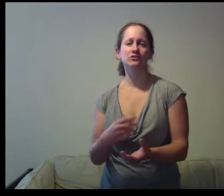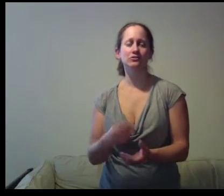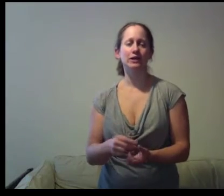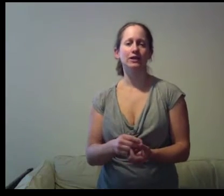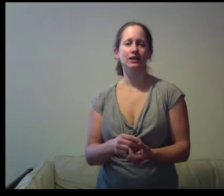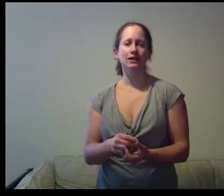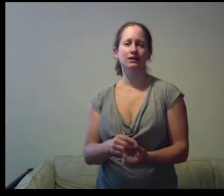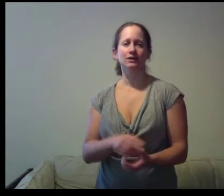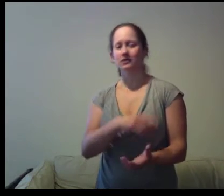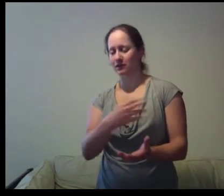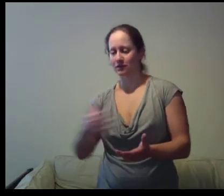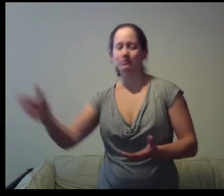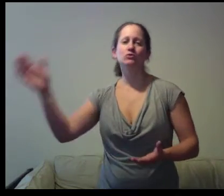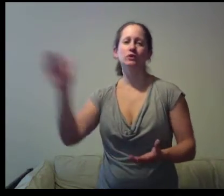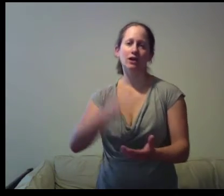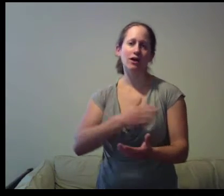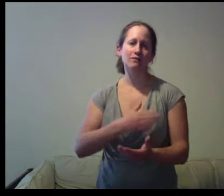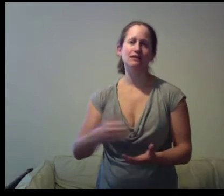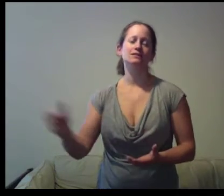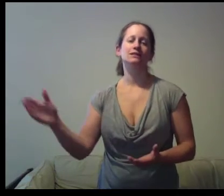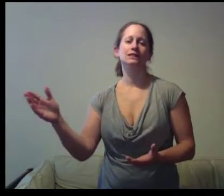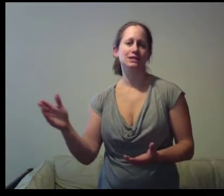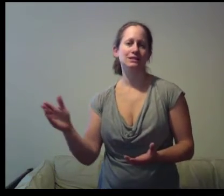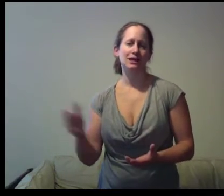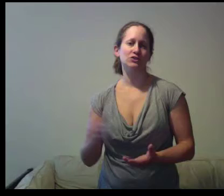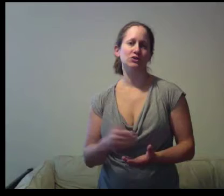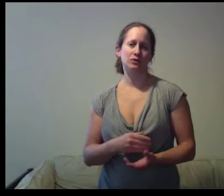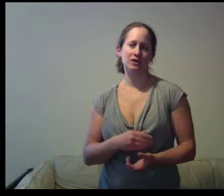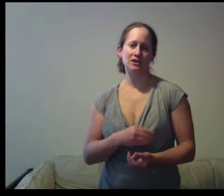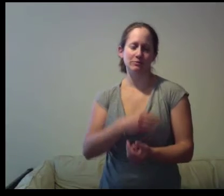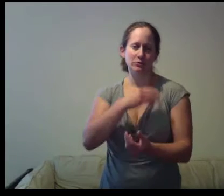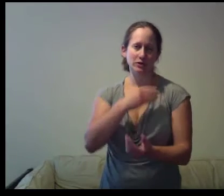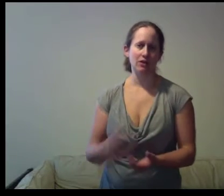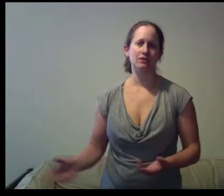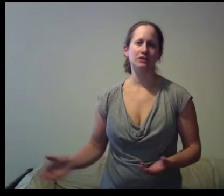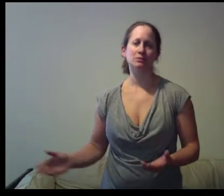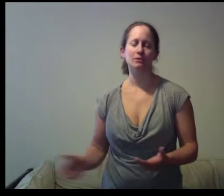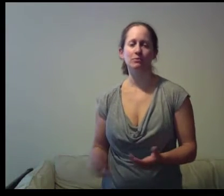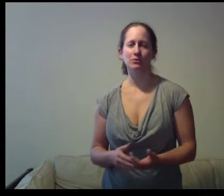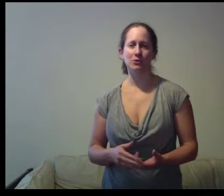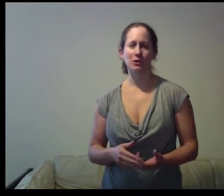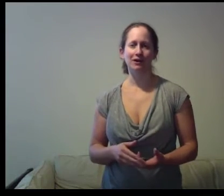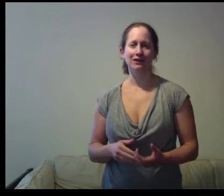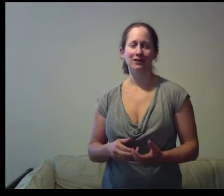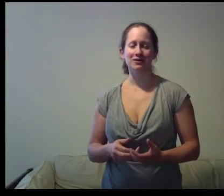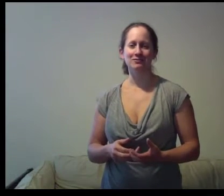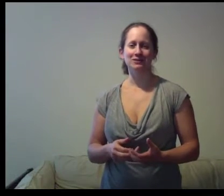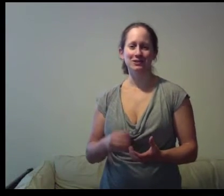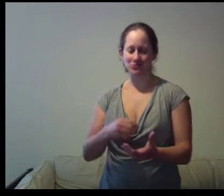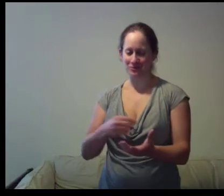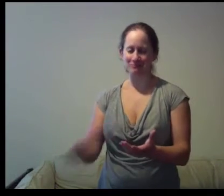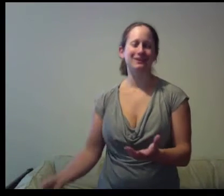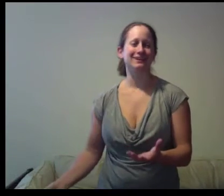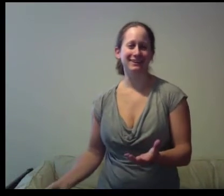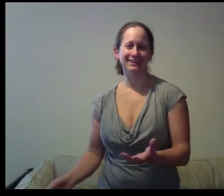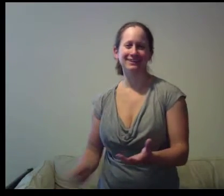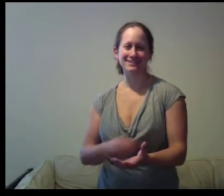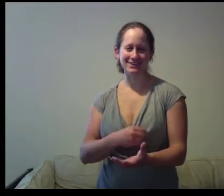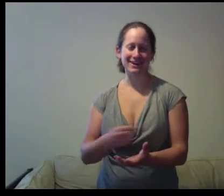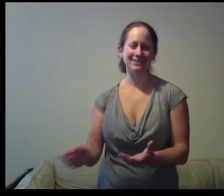through it you know and in between all these leads that don't do anything in between all these people who are really dream killers right. And